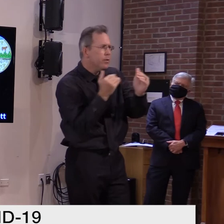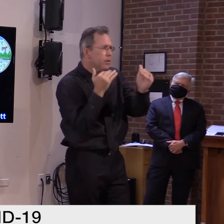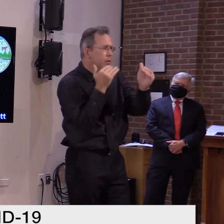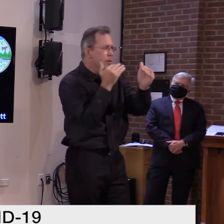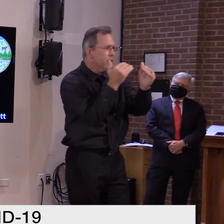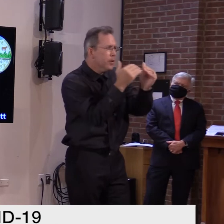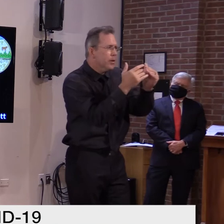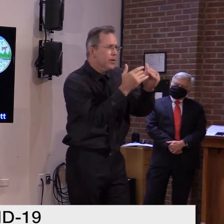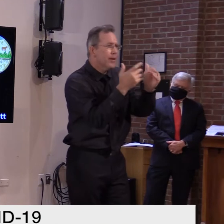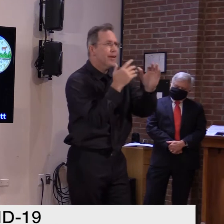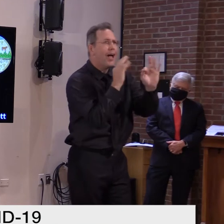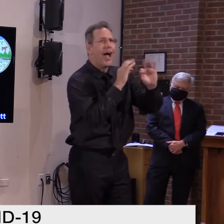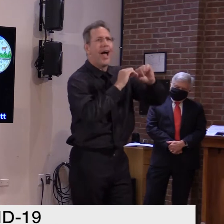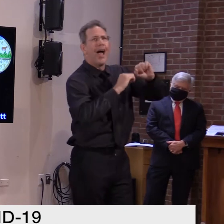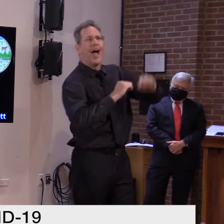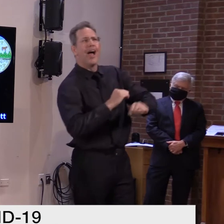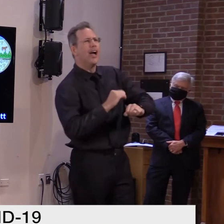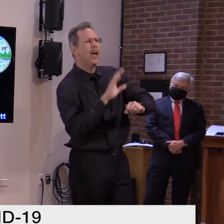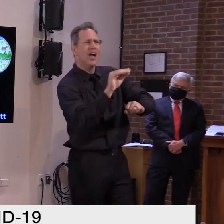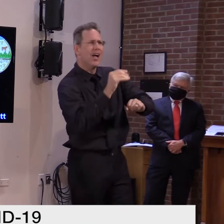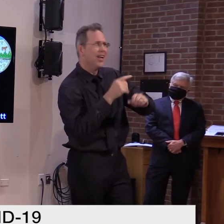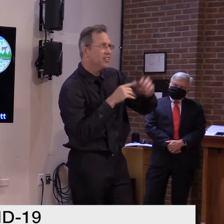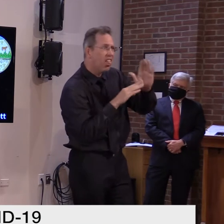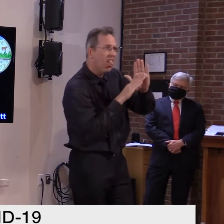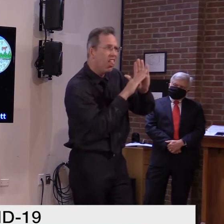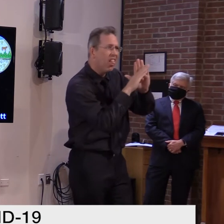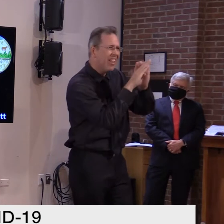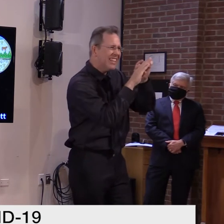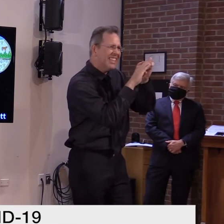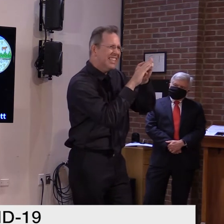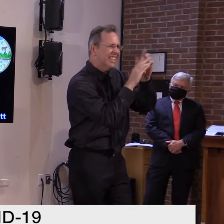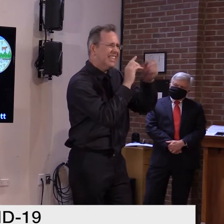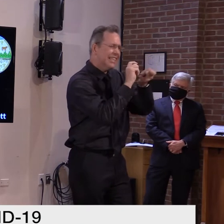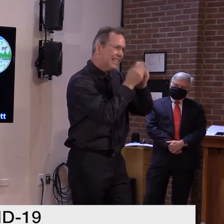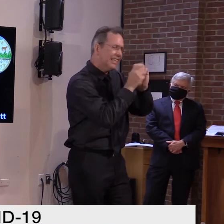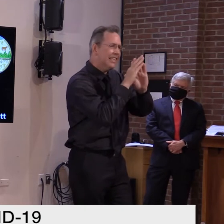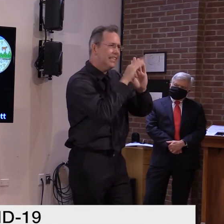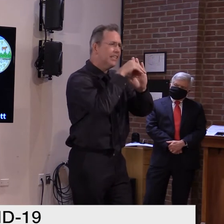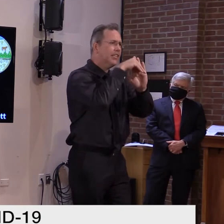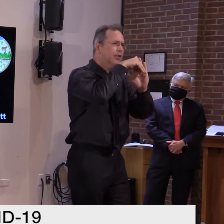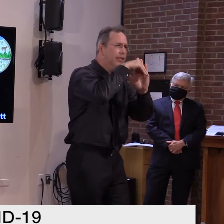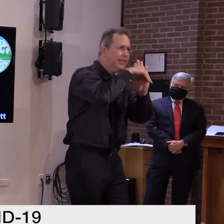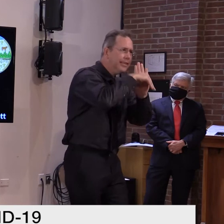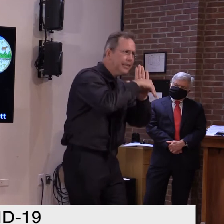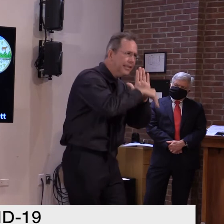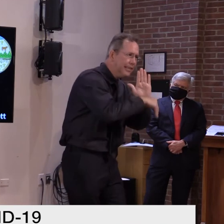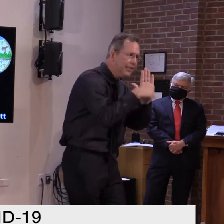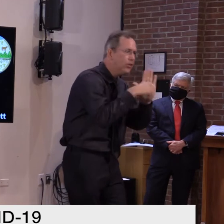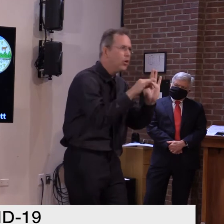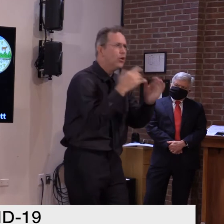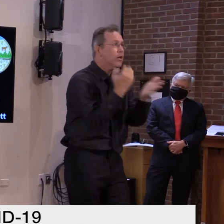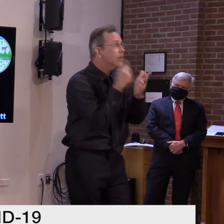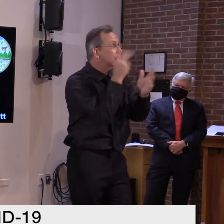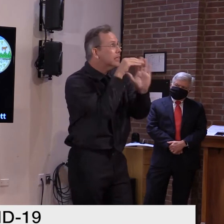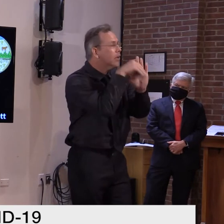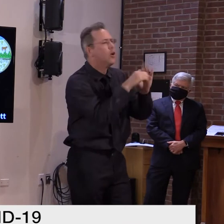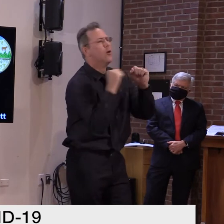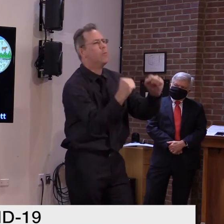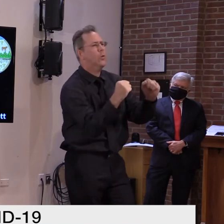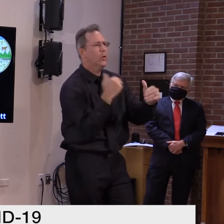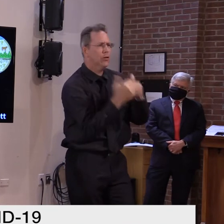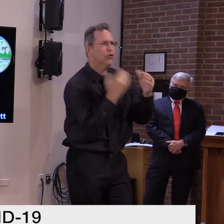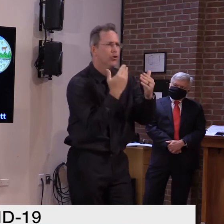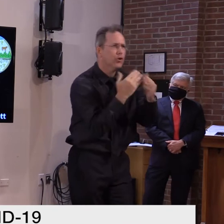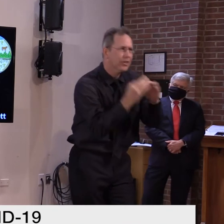alarming case growth. And return to what we've grown accustomed to. But we all have to step